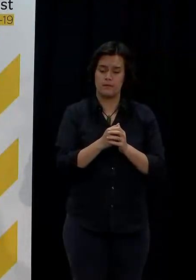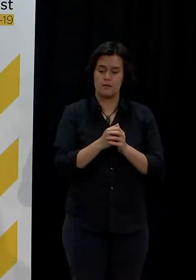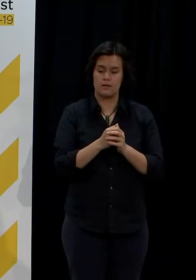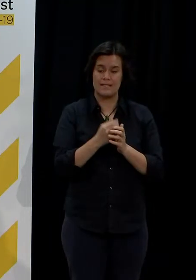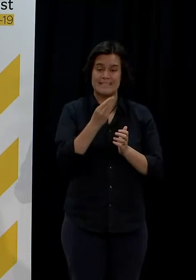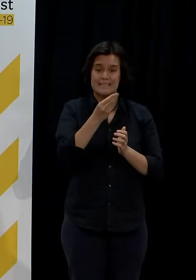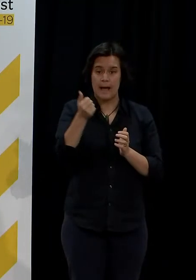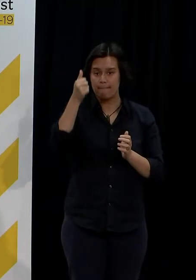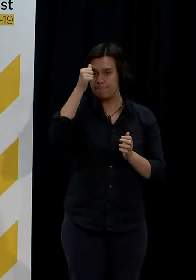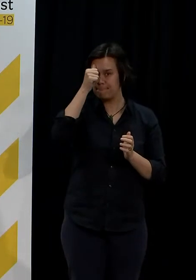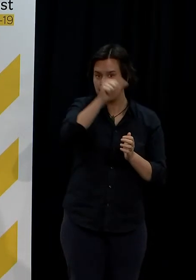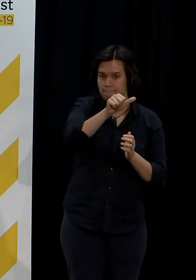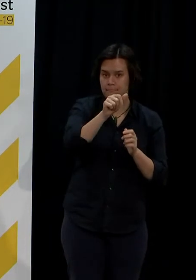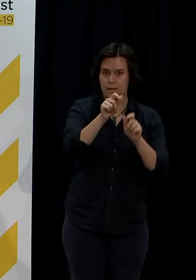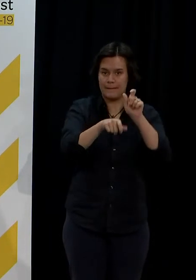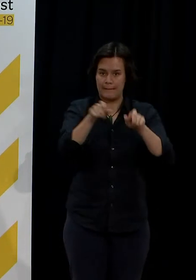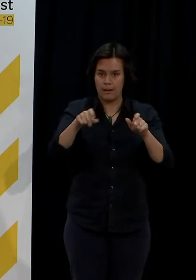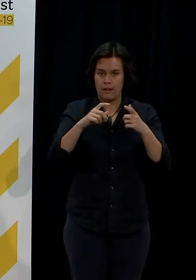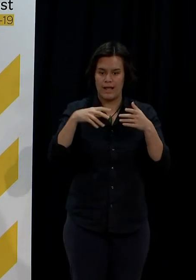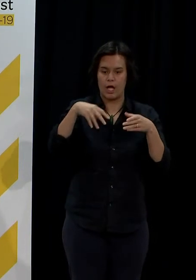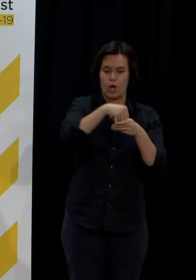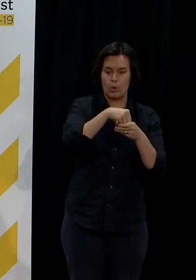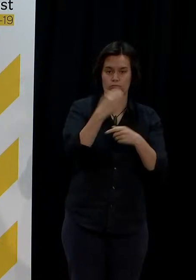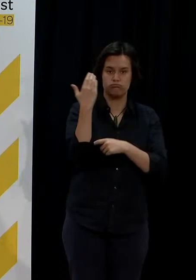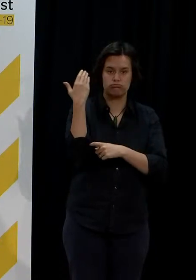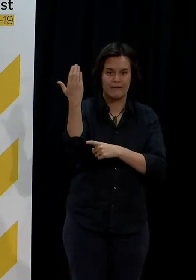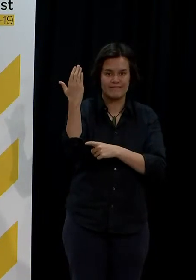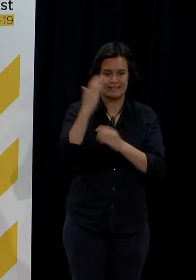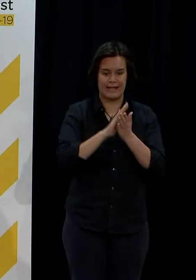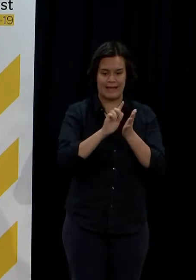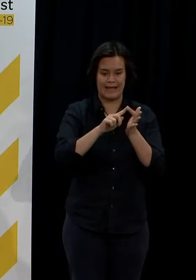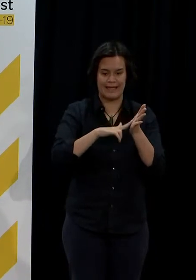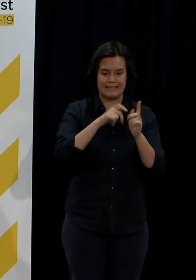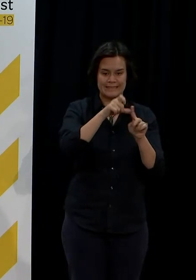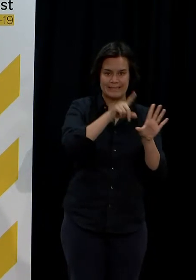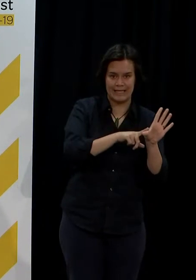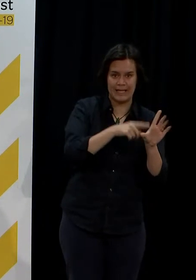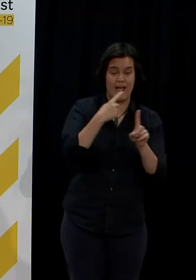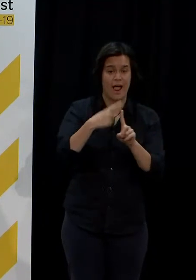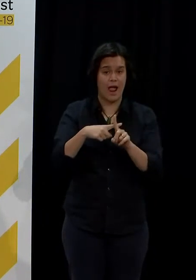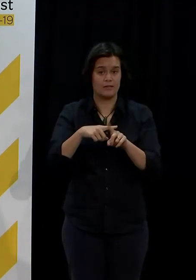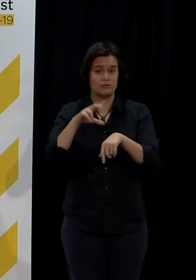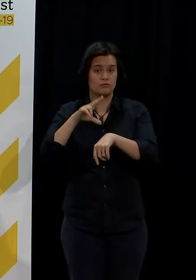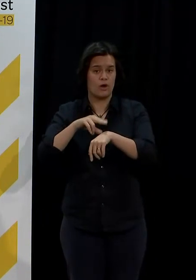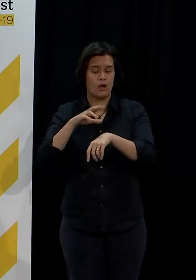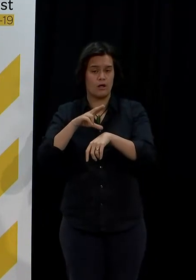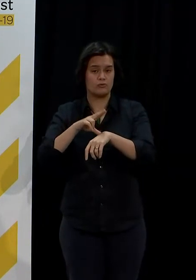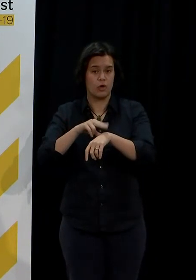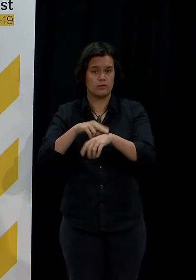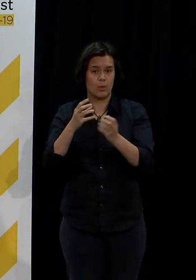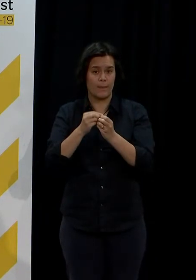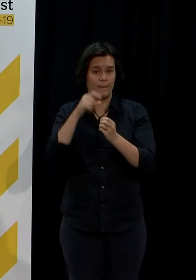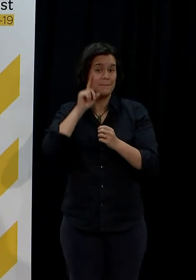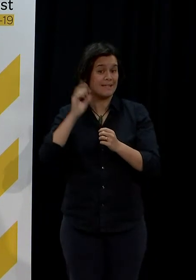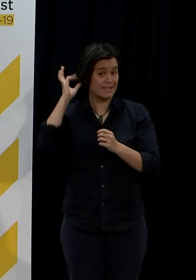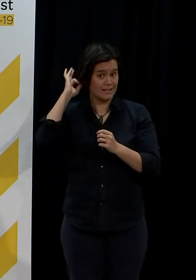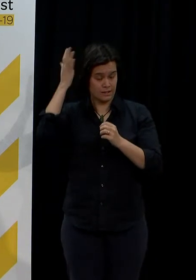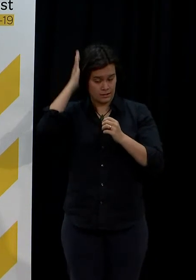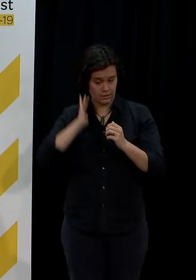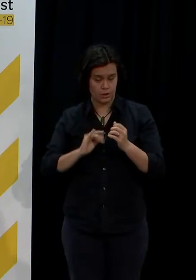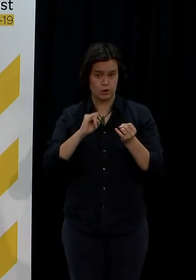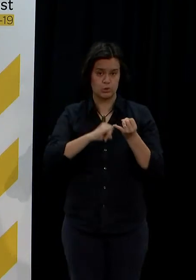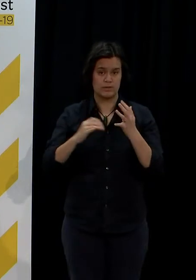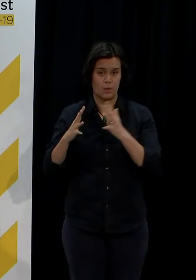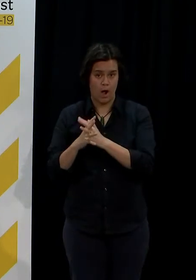academics, including people like Sean Hendy and Wilson Wilde, saying that the government should legislate to protect that contact tracing data from being used for any other